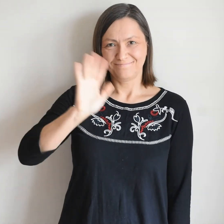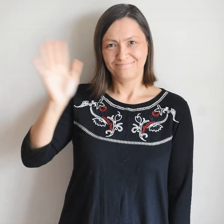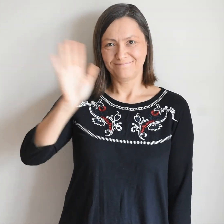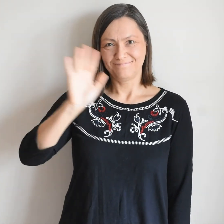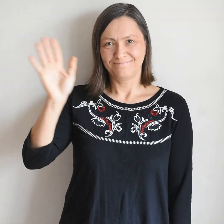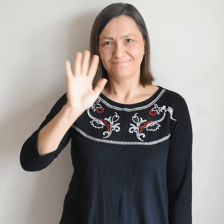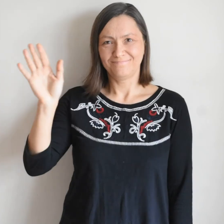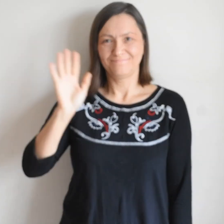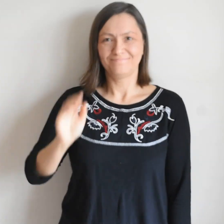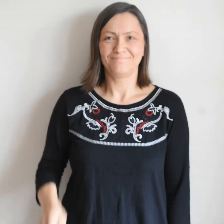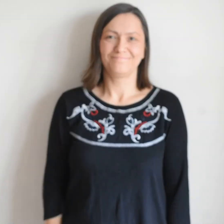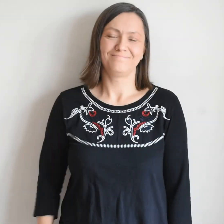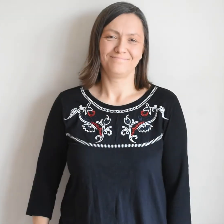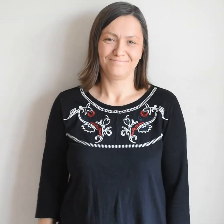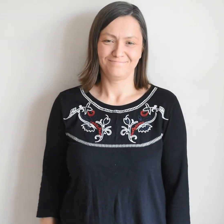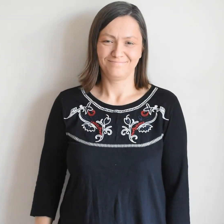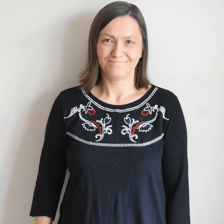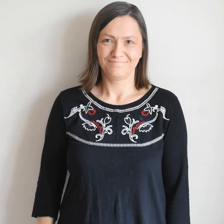Halfah Extra Two